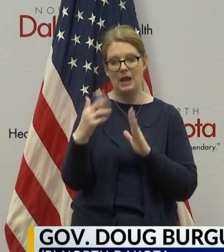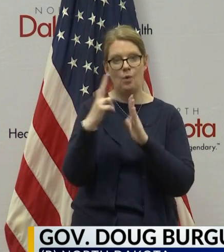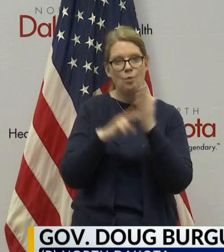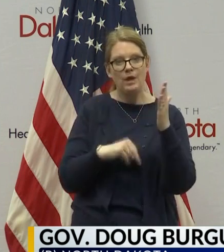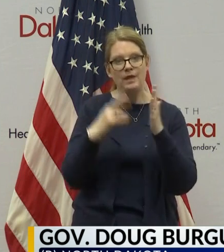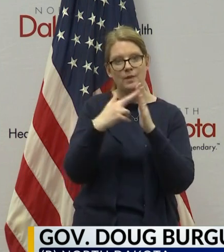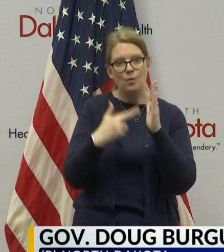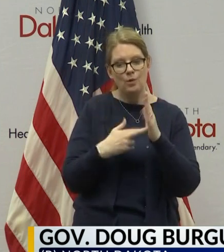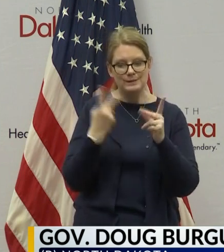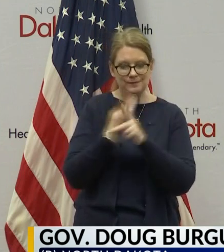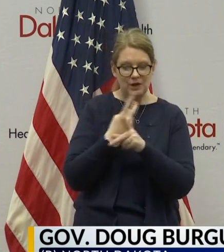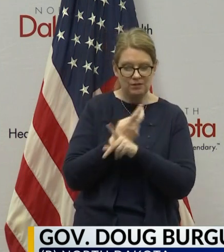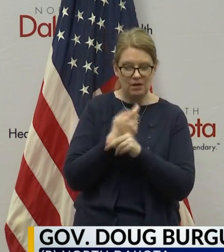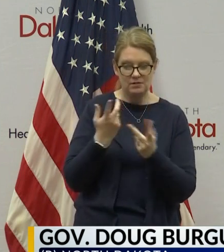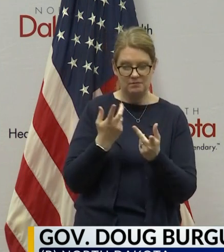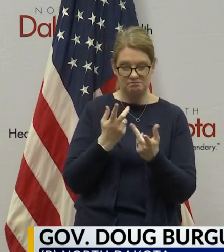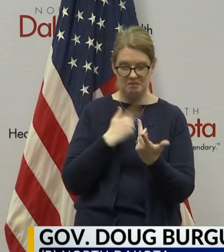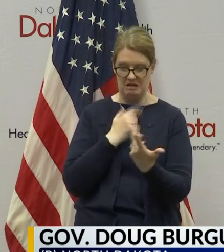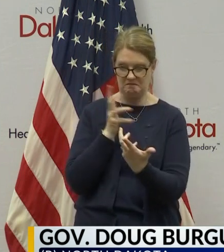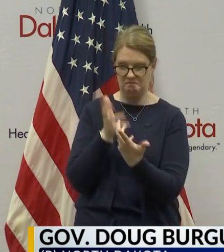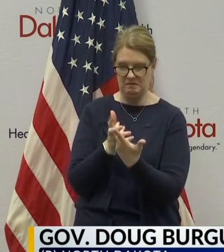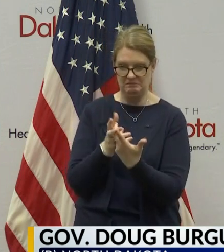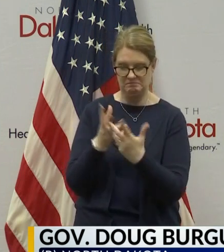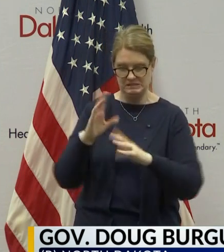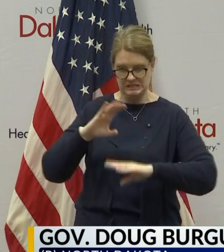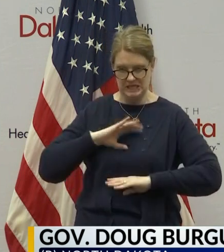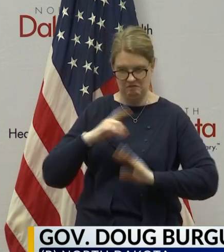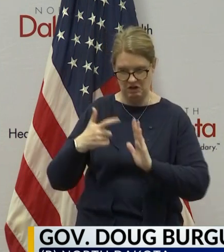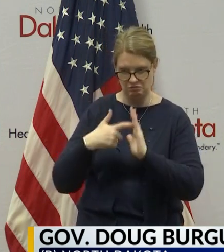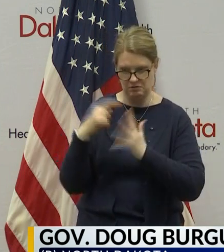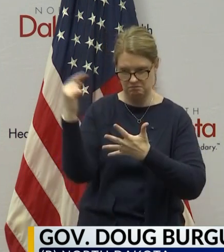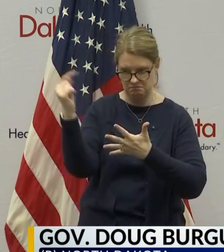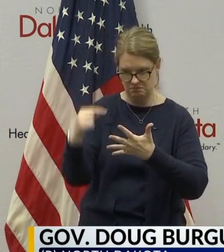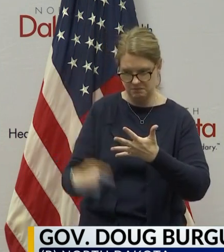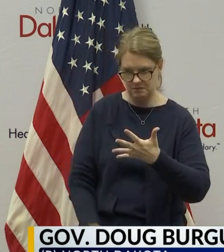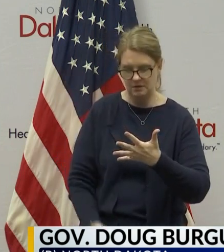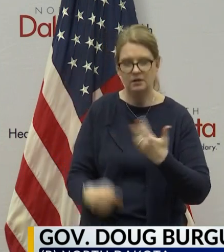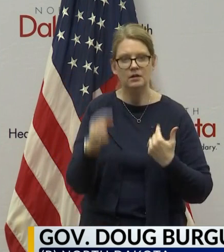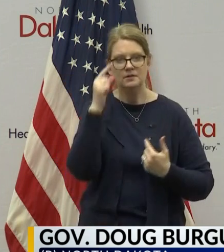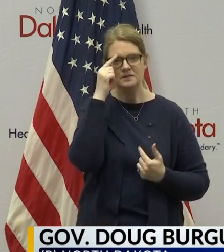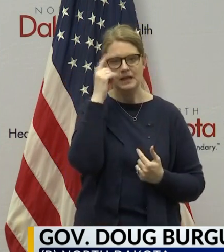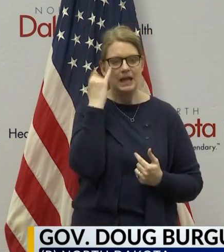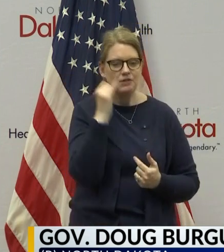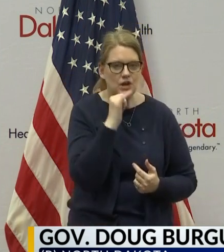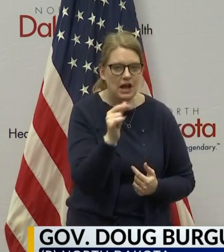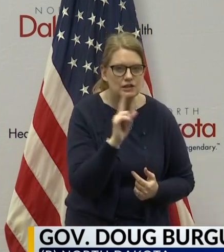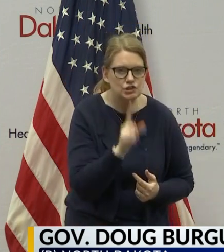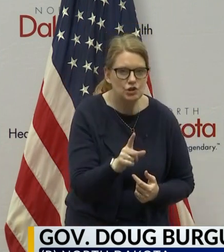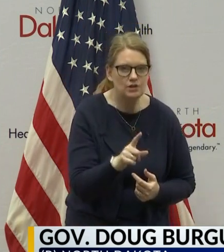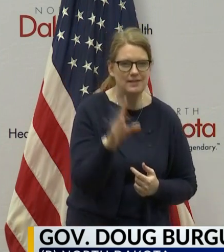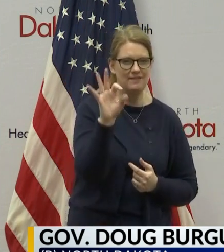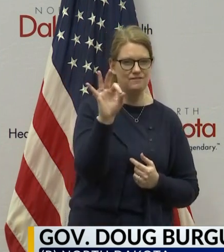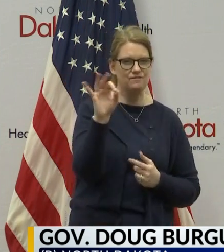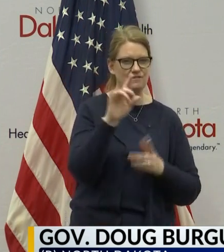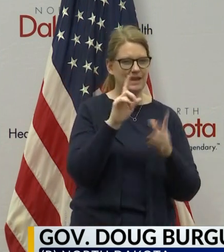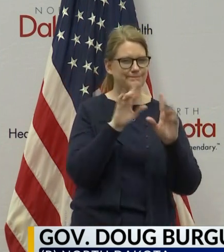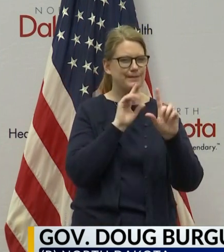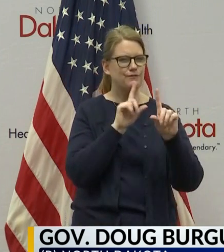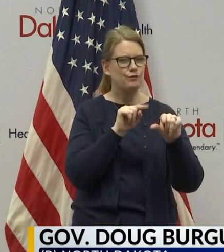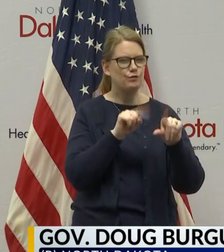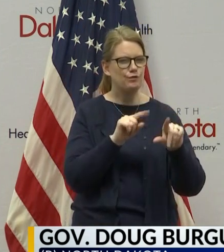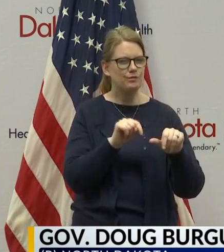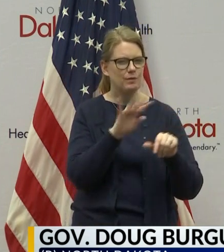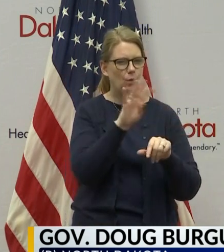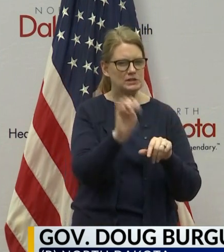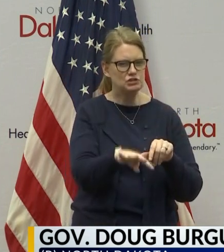rules, figure out if it applies to you. You know, if you're not sure, read the frequently asked questions that are on the SBA site. If you still